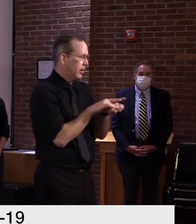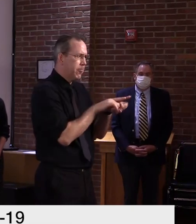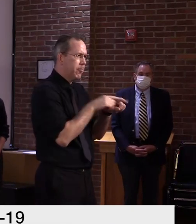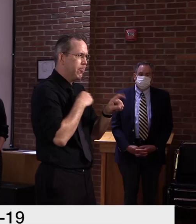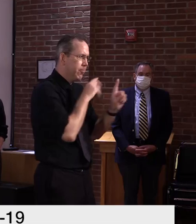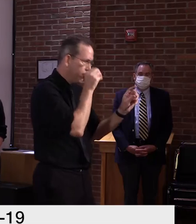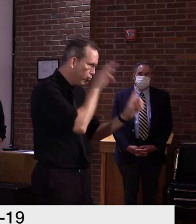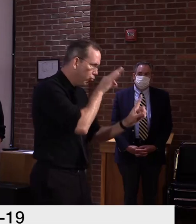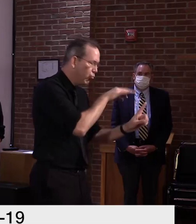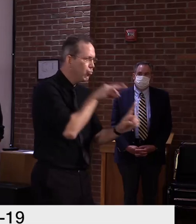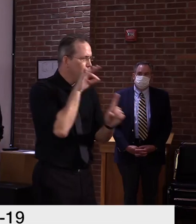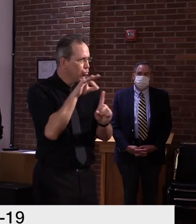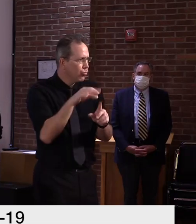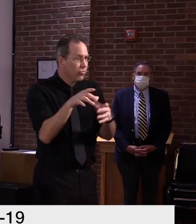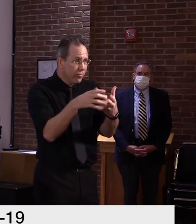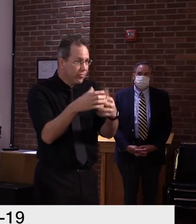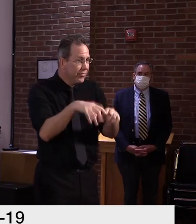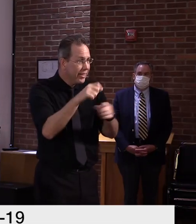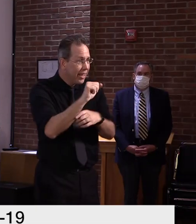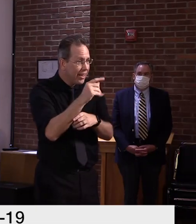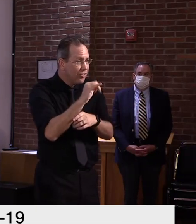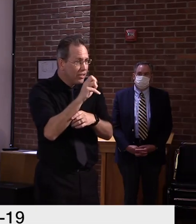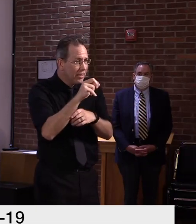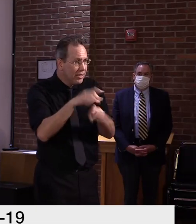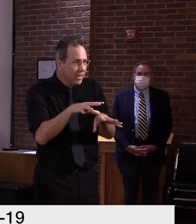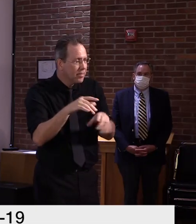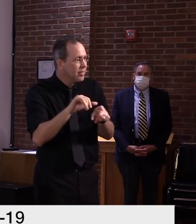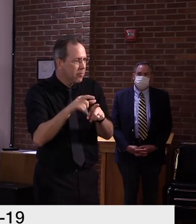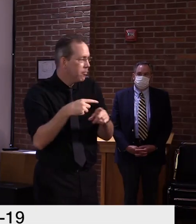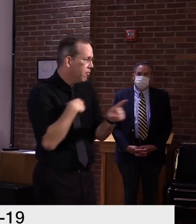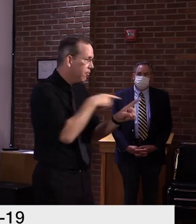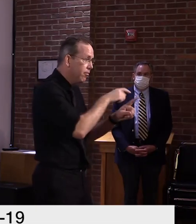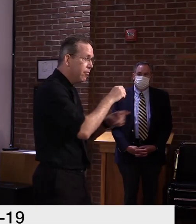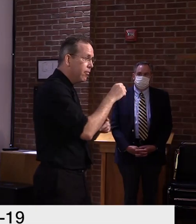or not based on if the result comes back positive or negative.